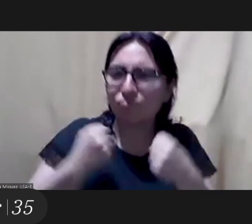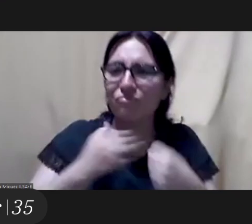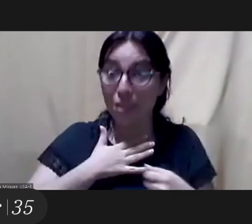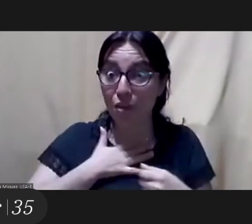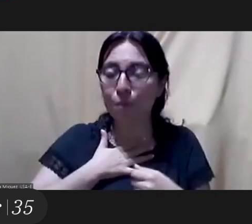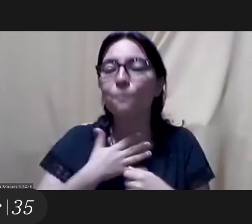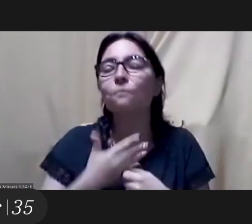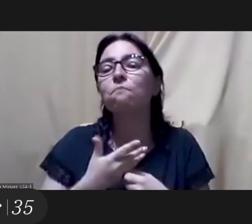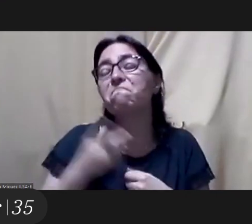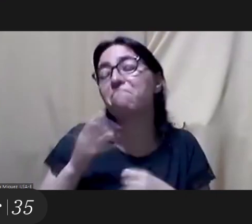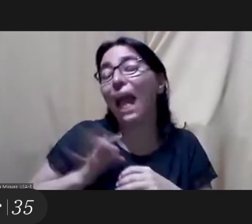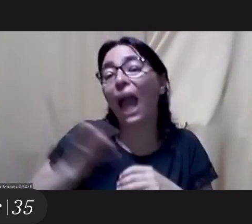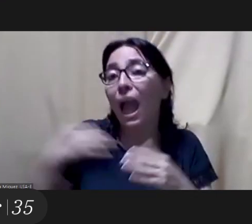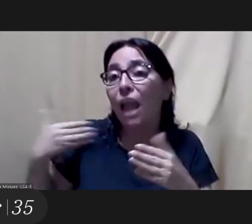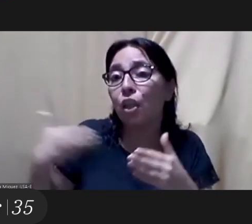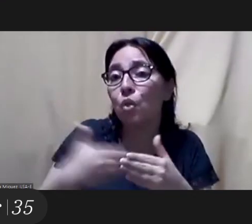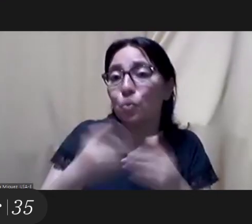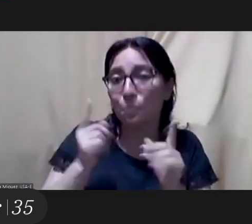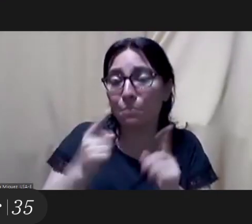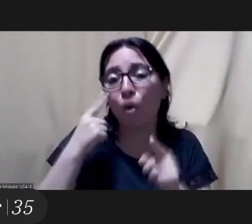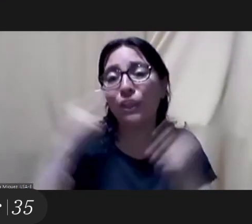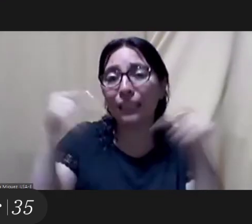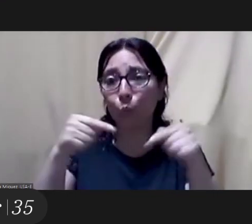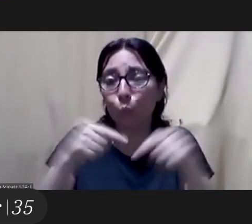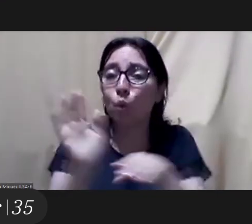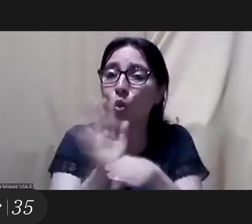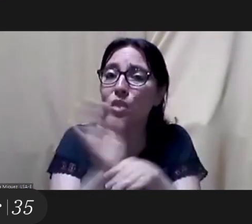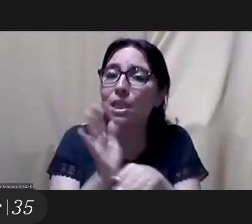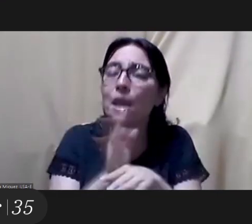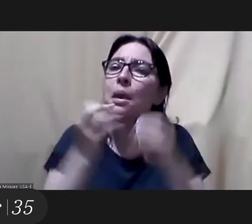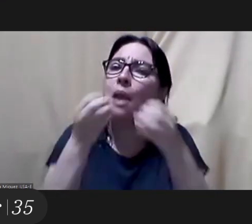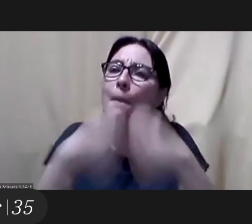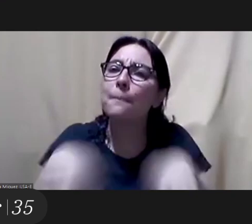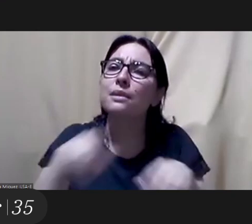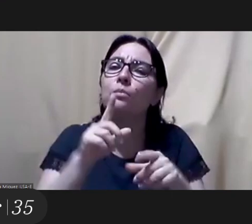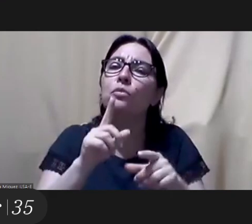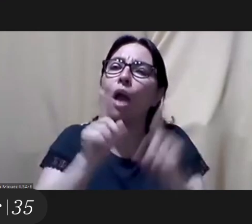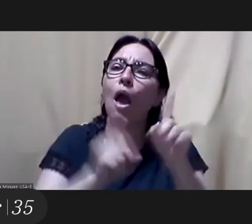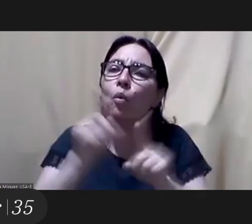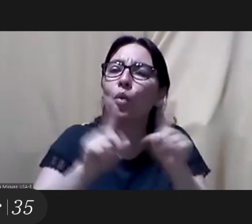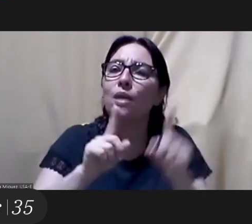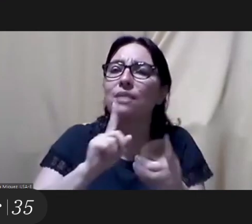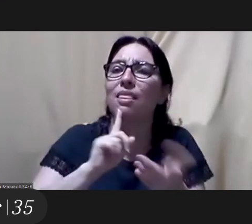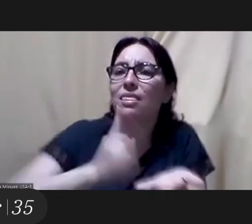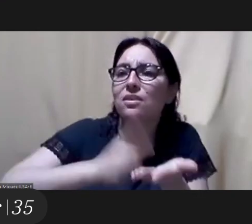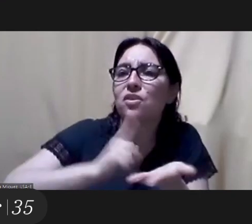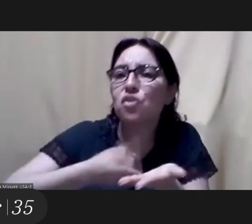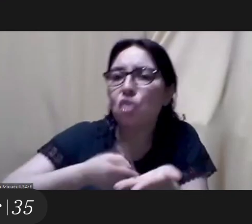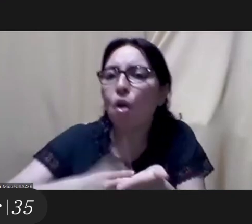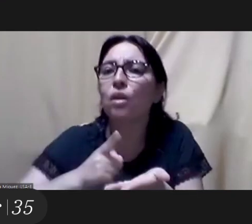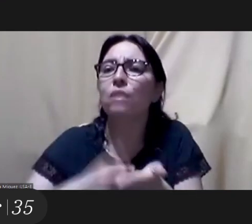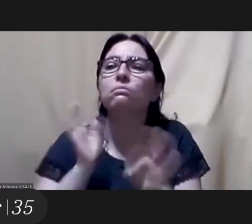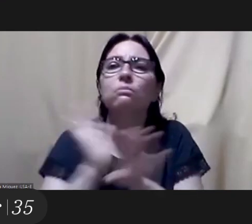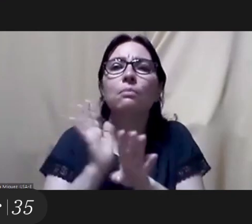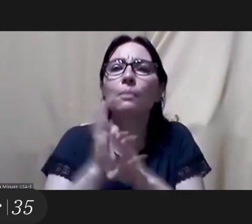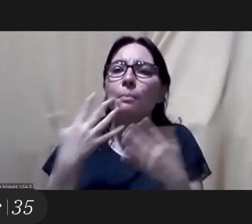in so for these uh past years we have implemented measures to be able to